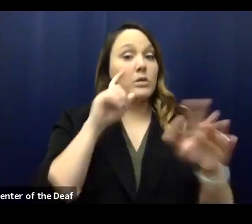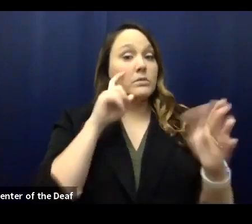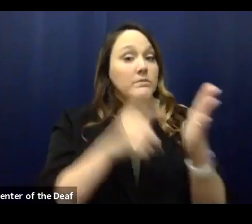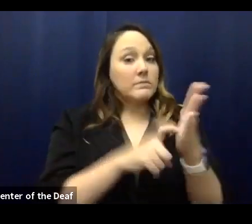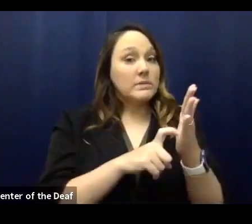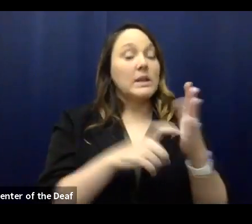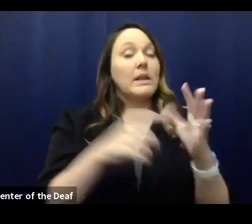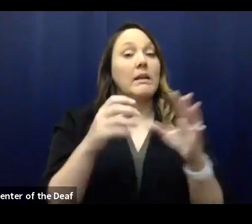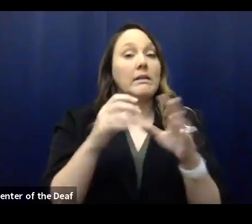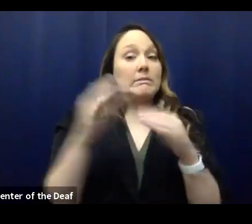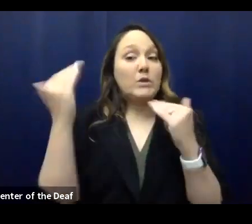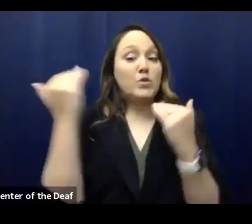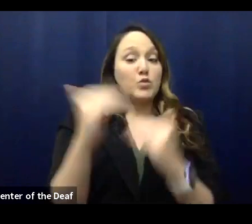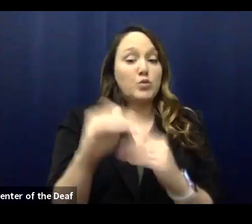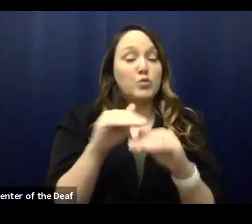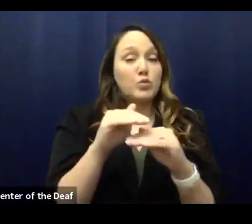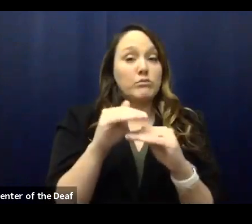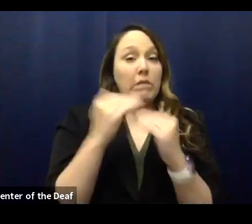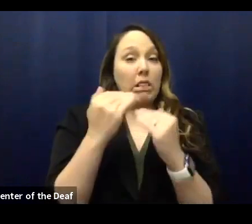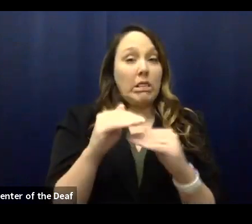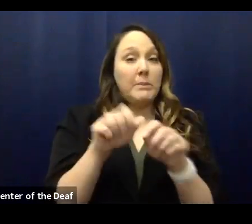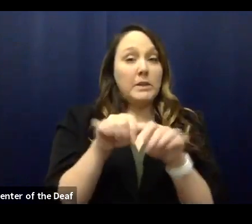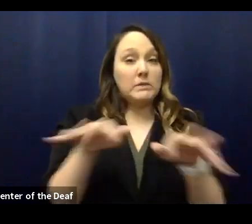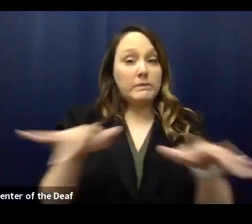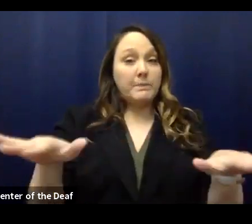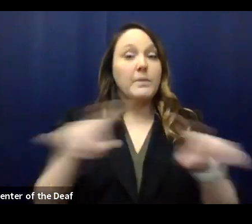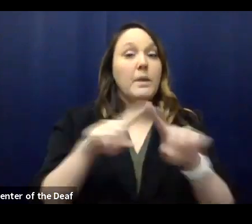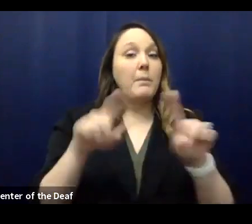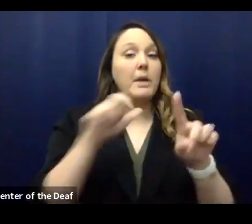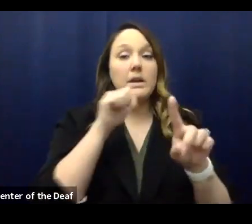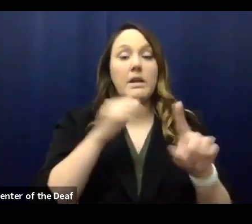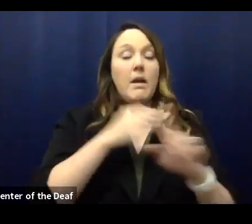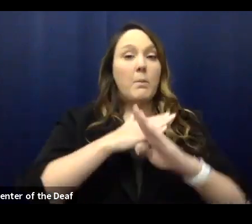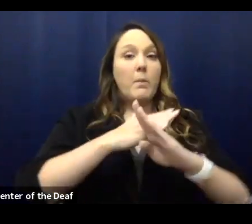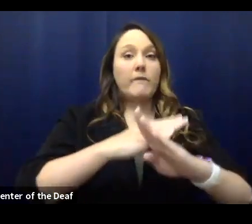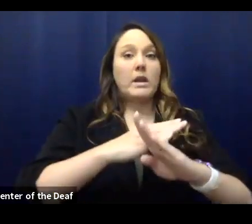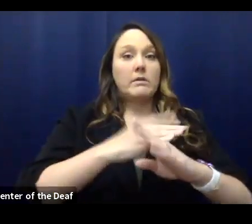of transmission, it does not prevent you from getting the virus.